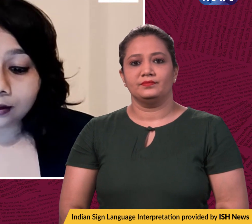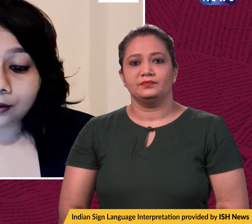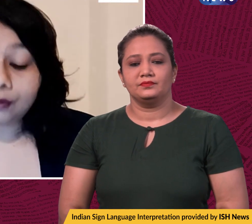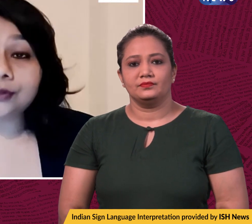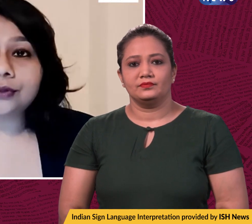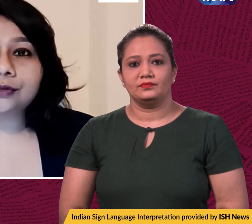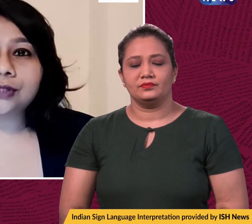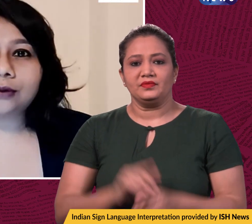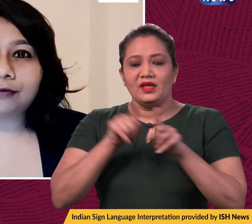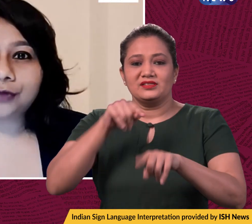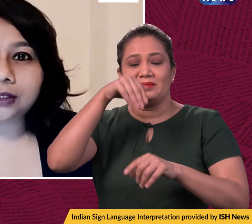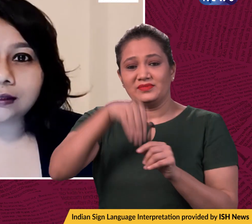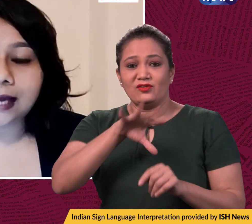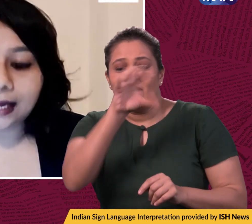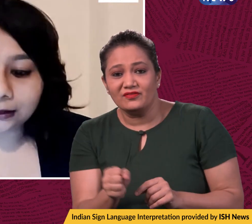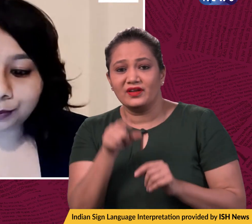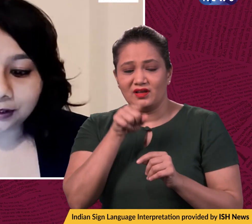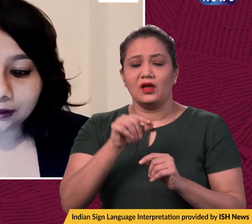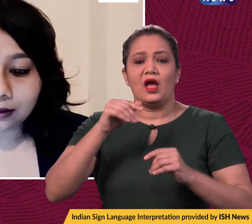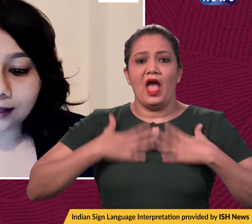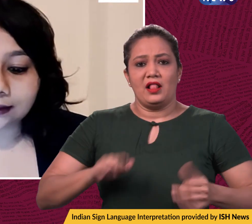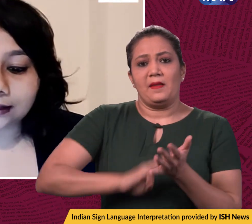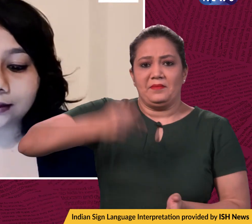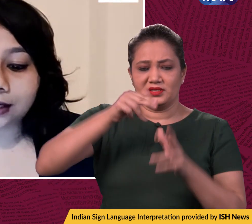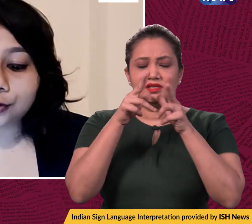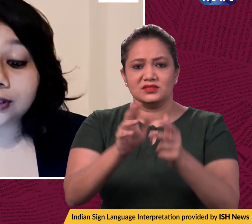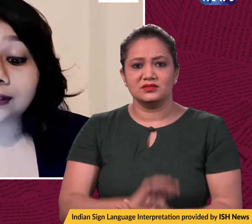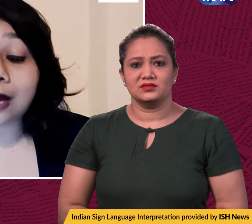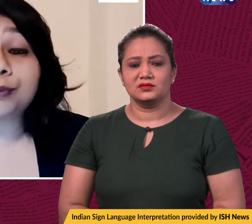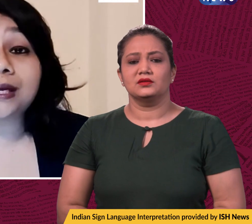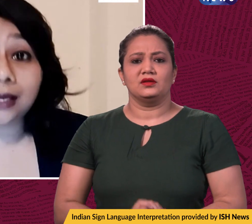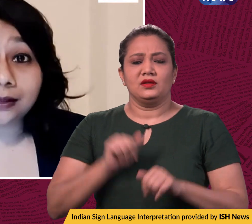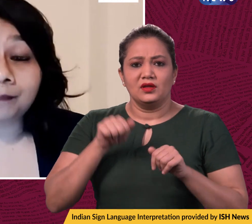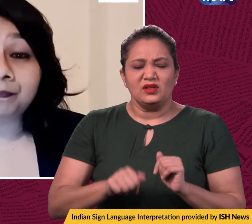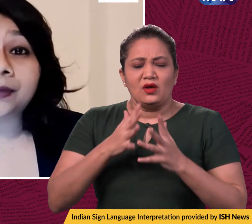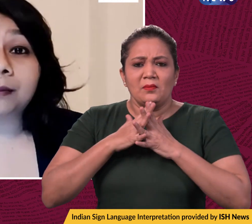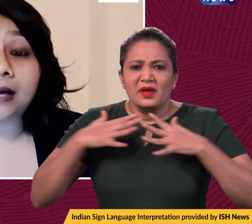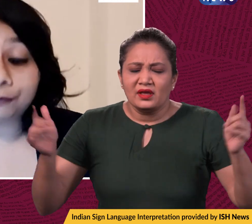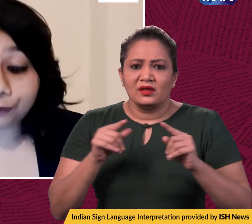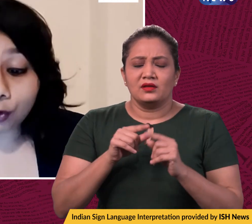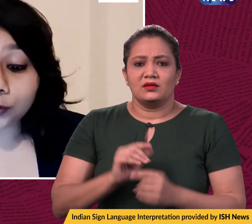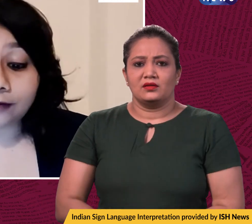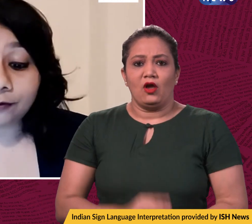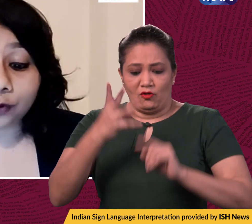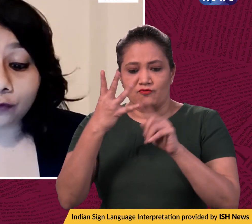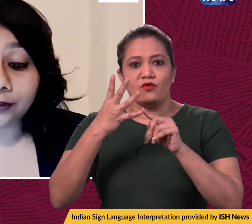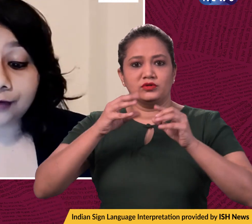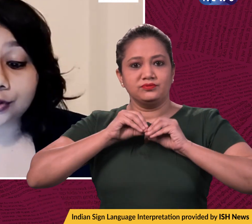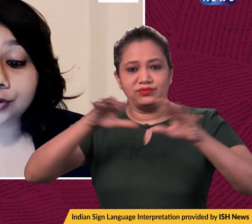Also, the new South Africa's Health Minister has said the country is now being hit by a fourth wave of COVID infections